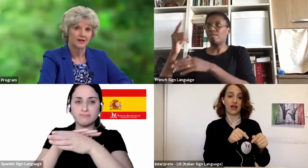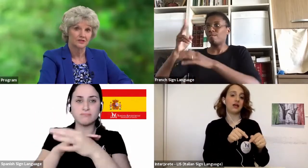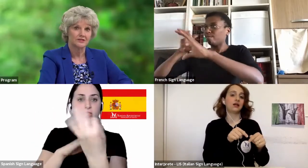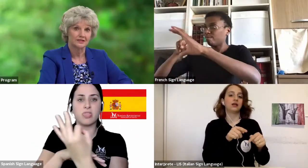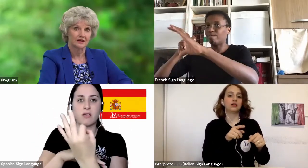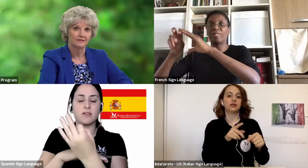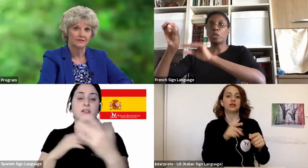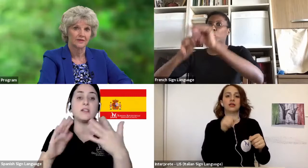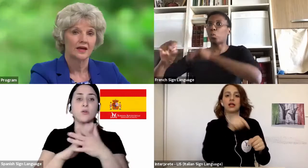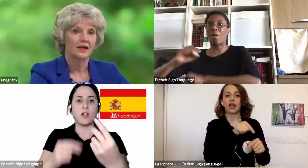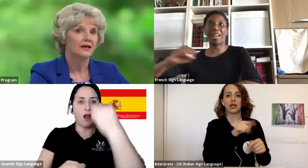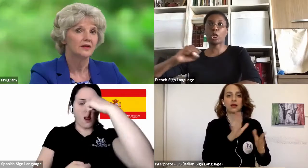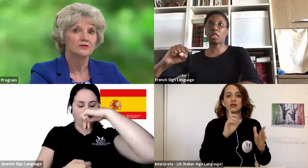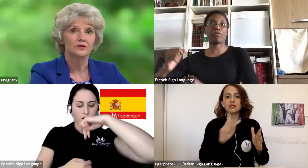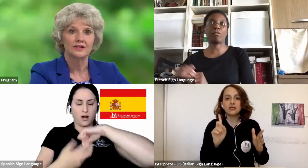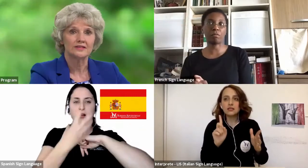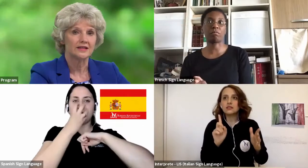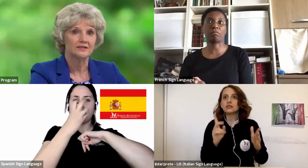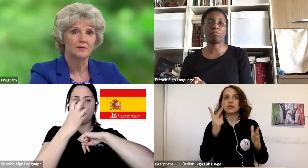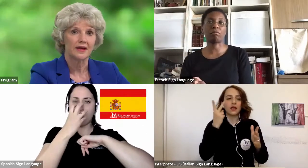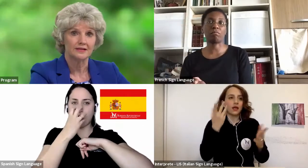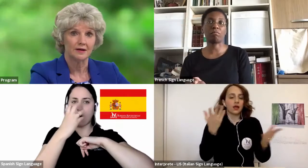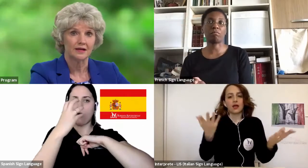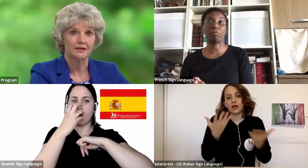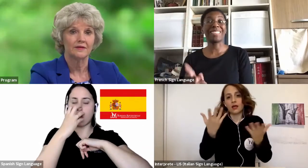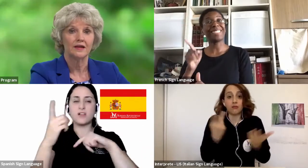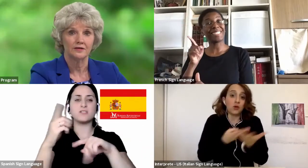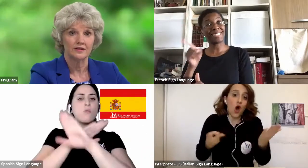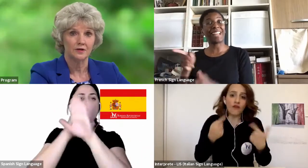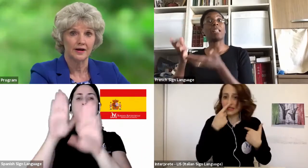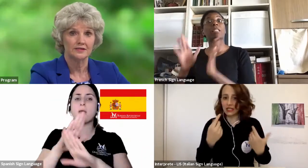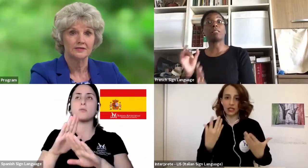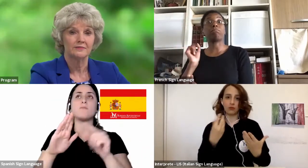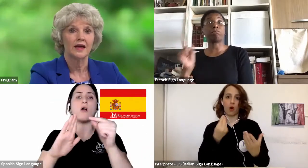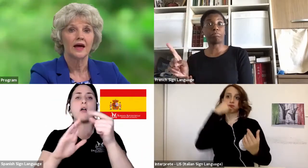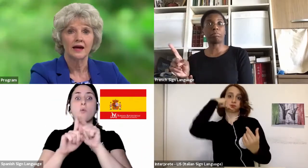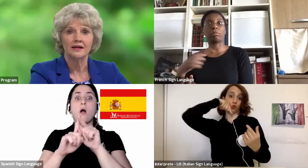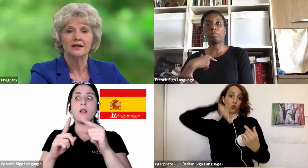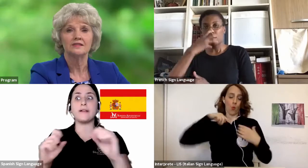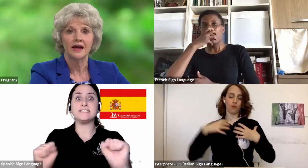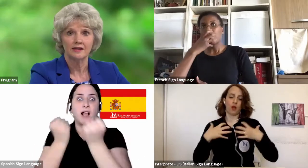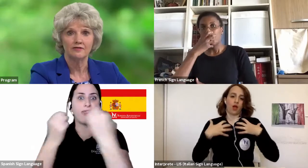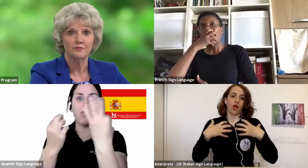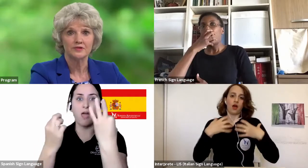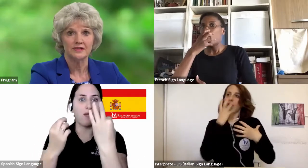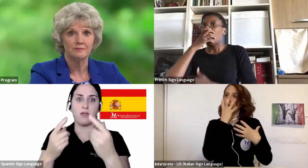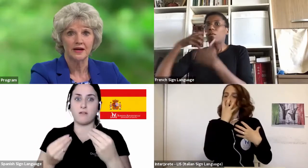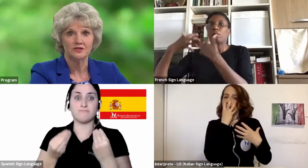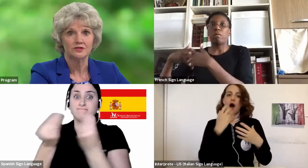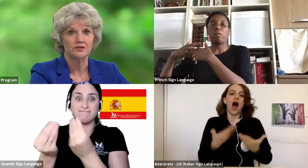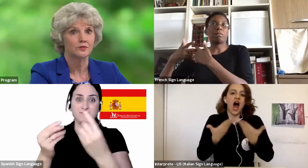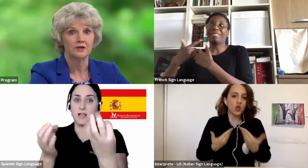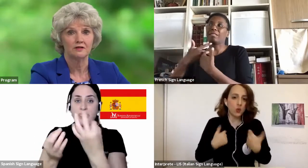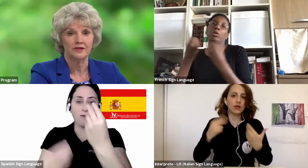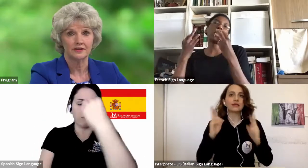save a patient's life. In those early days of the pandemic here in the U.S., 80 to 85 percent of